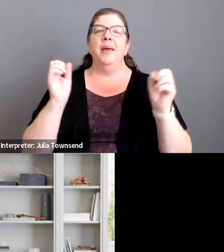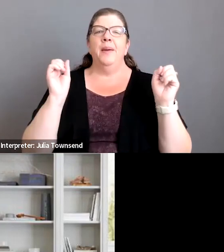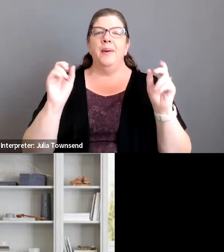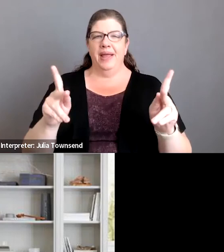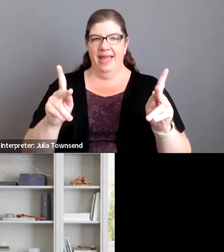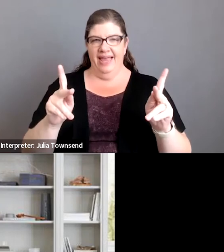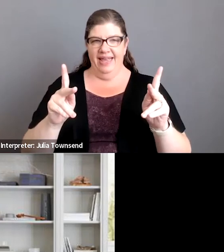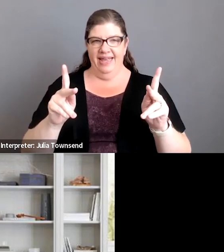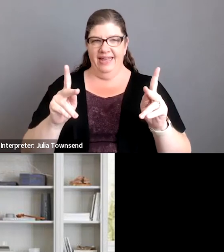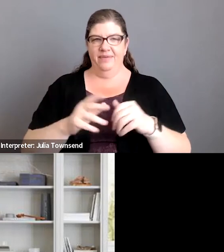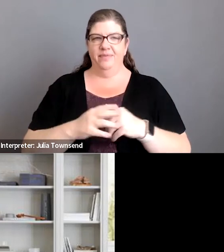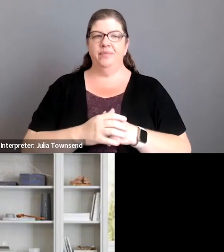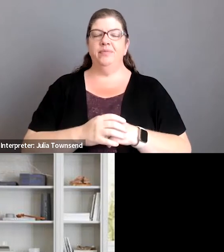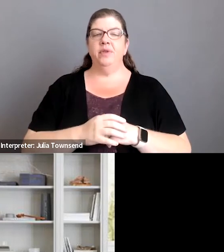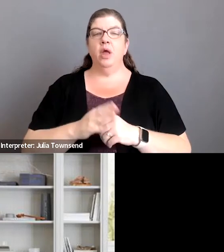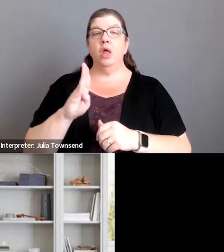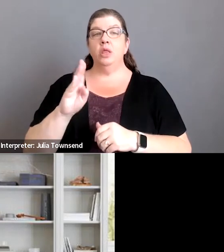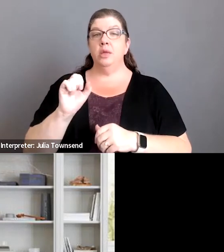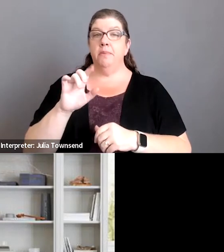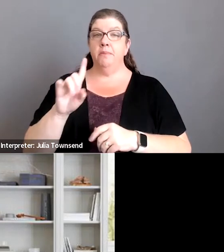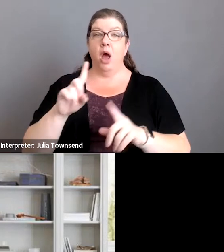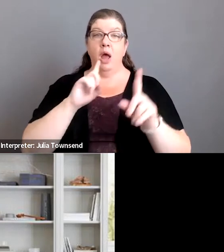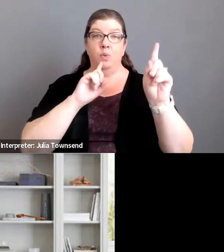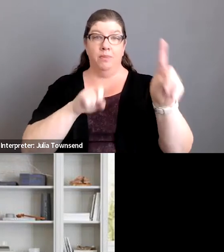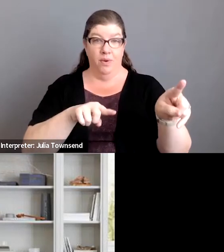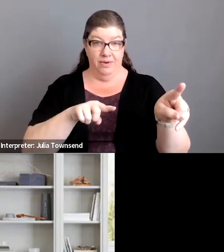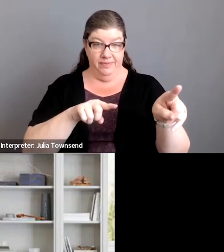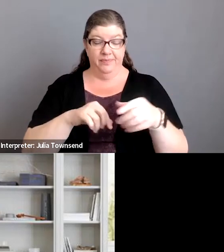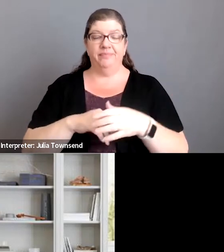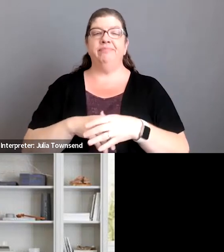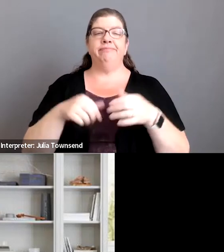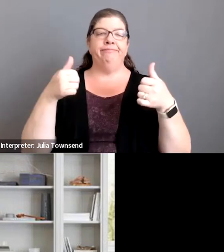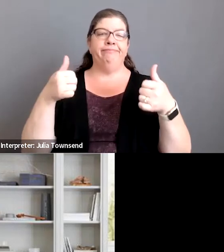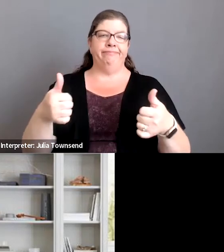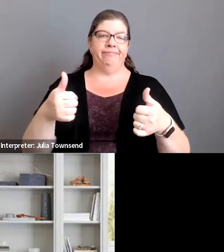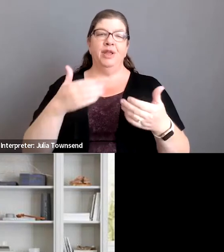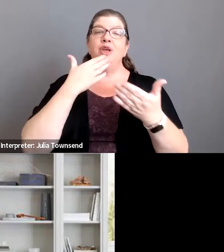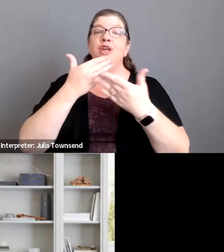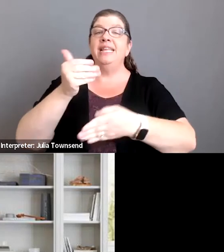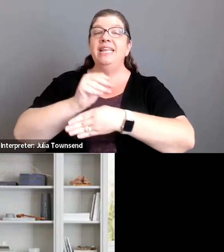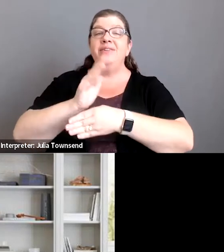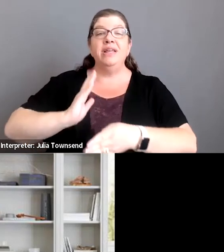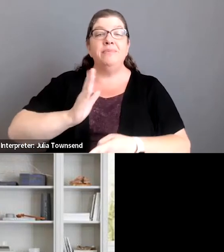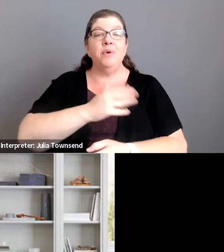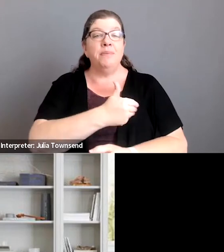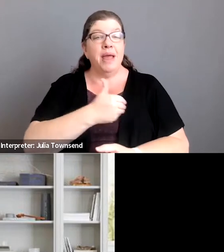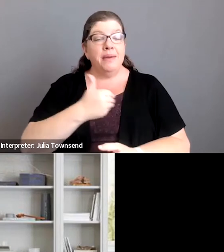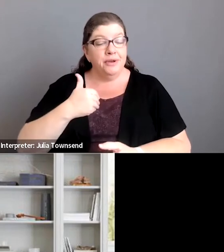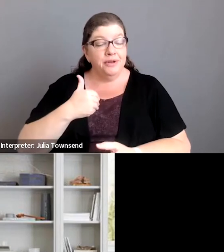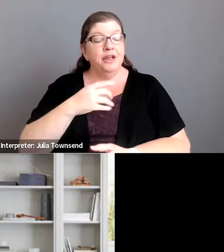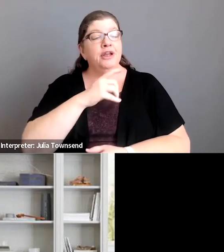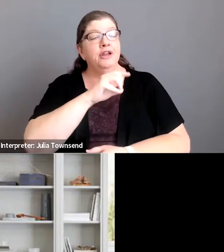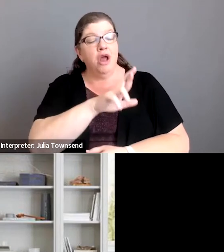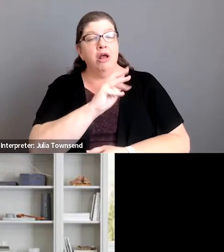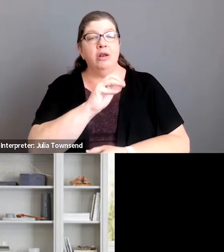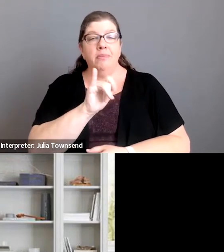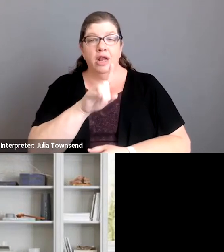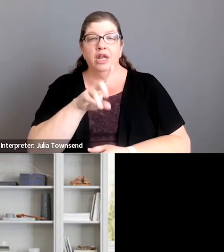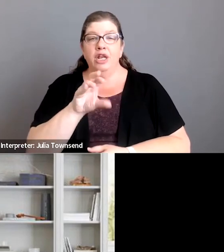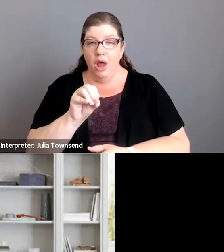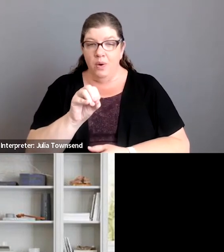the bond report here we go okay good evening board members dr maldonado